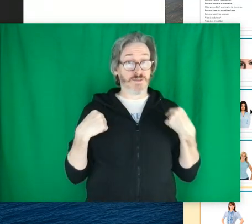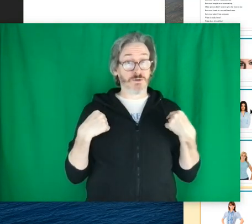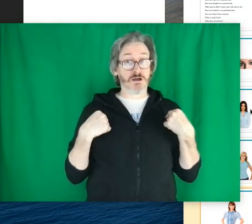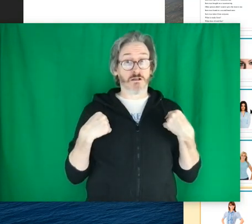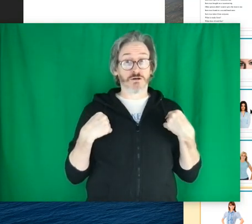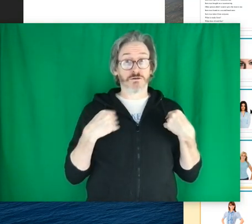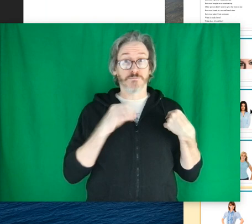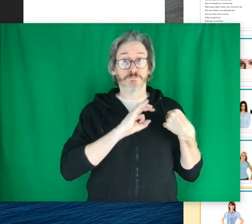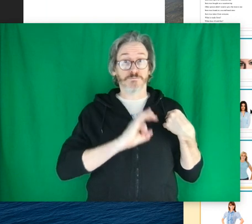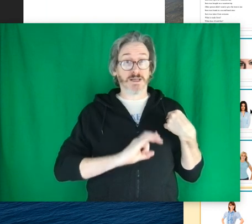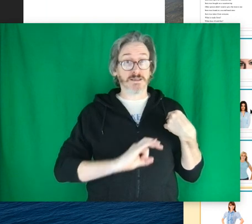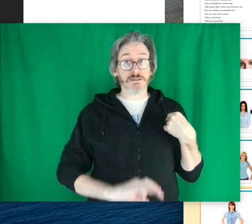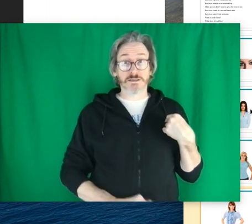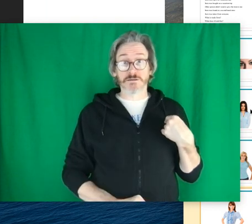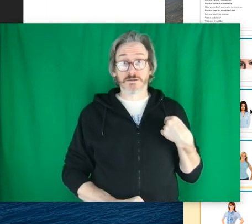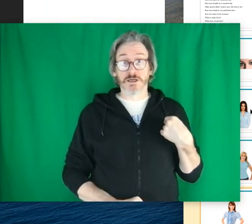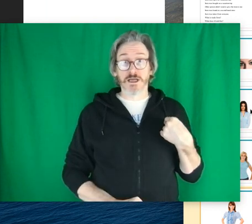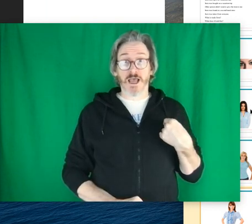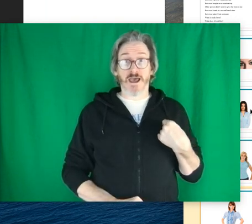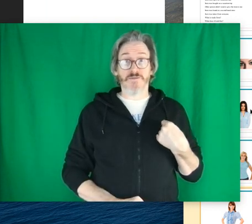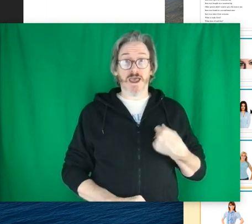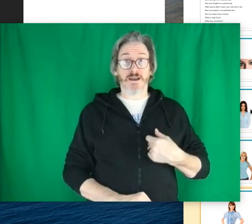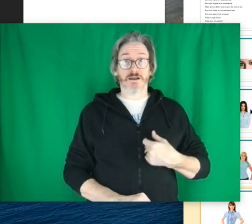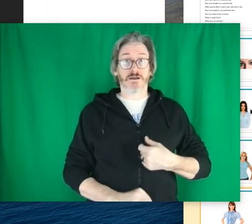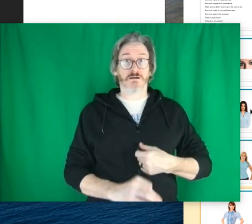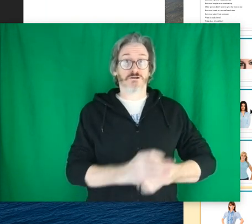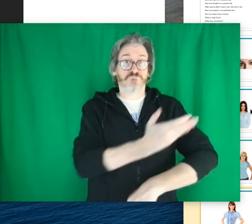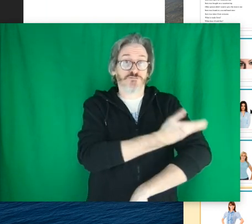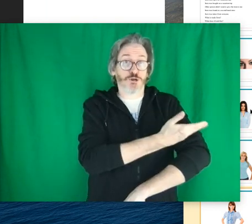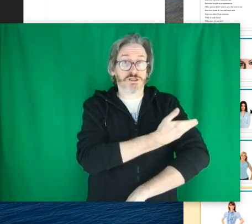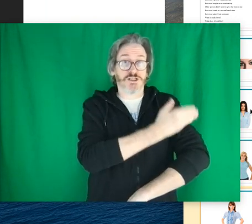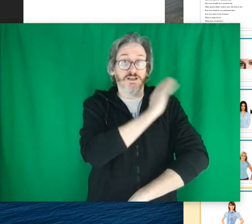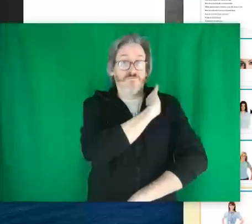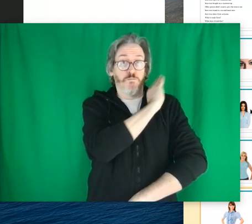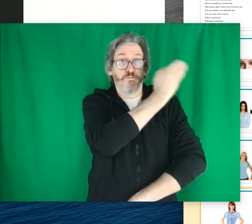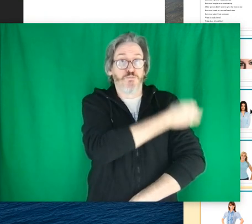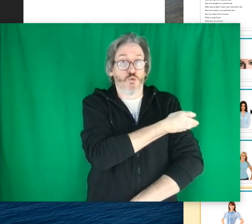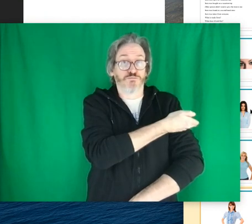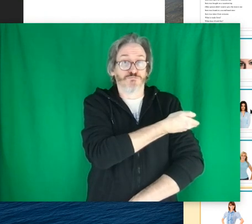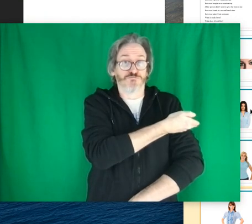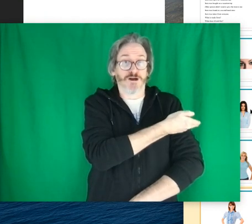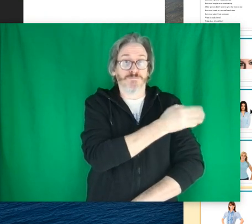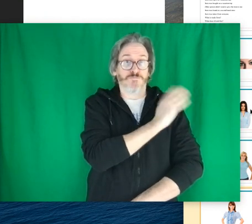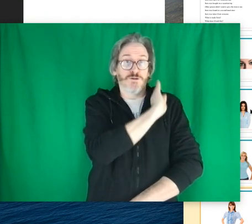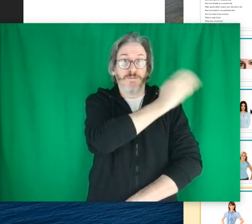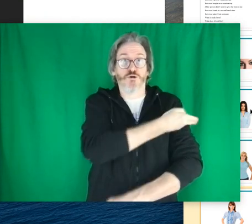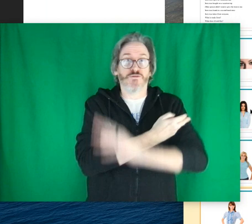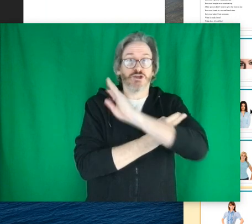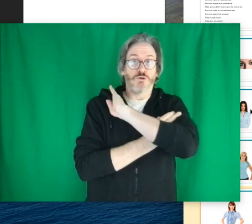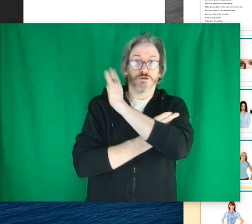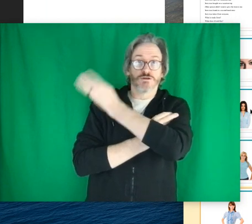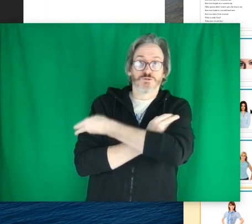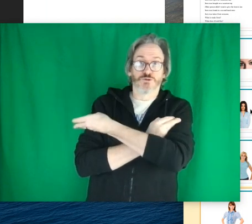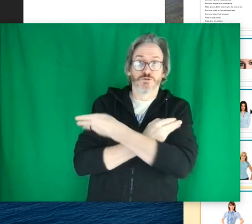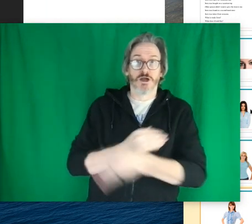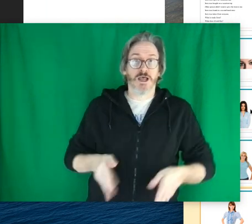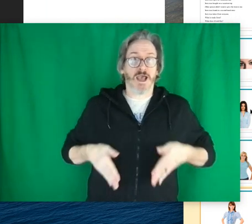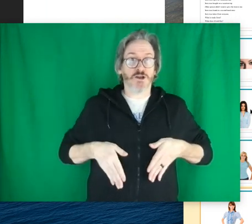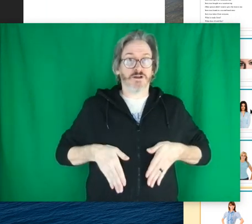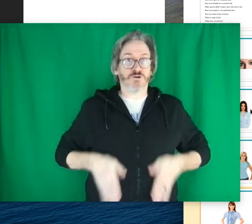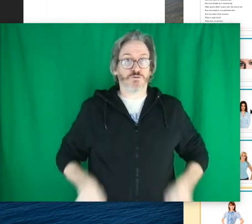Same thing with the collar. Buttons. And then short sleeve, big poofy shoulders.